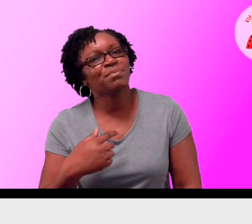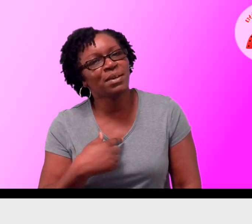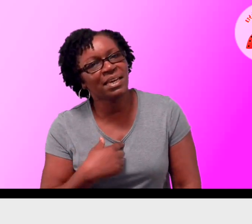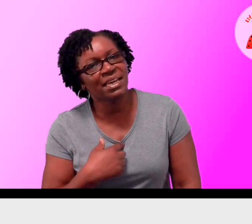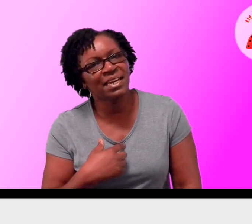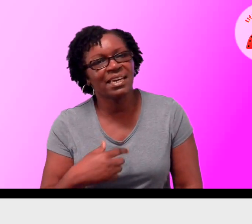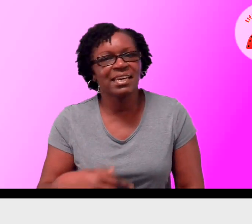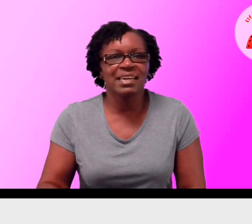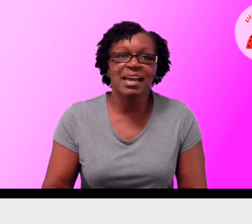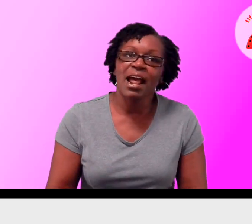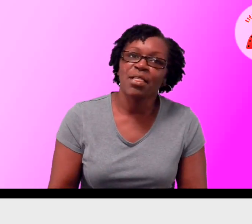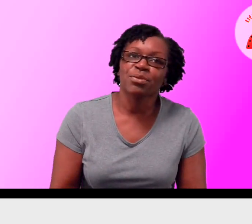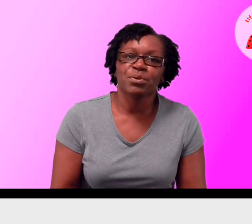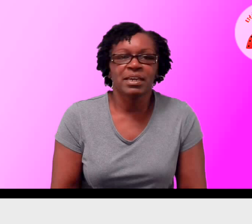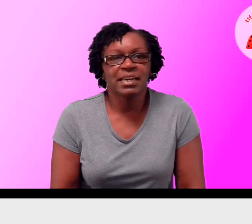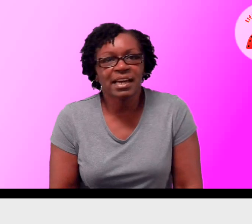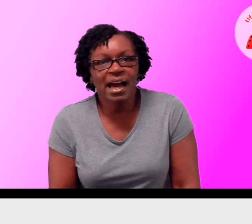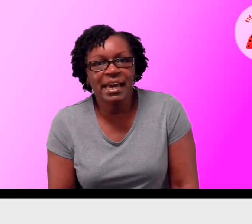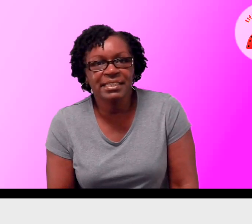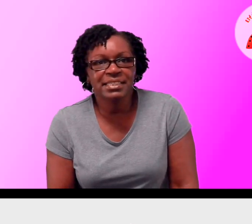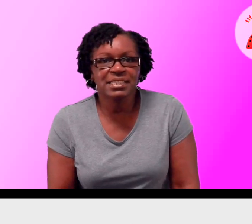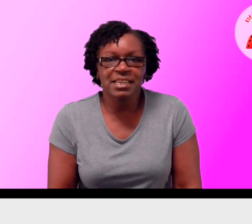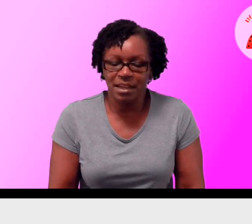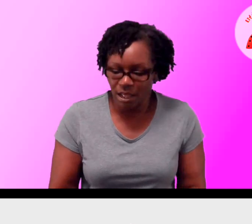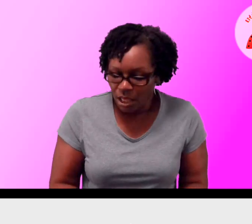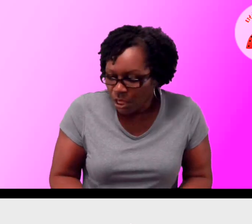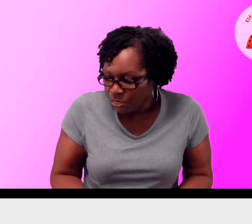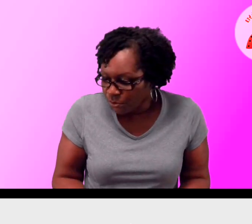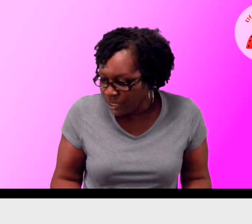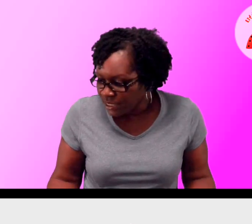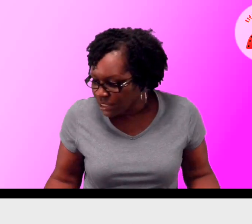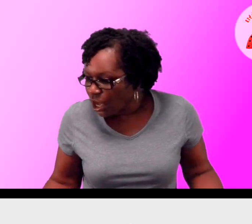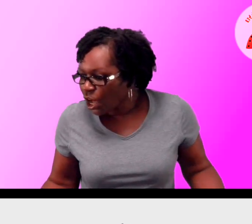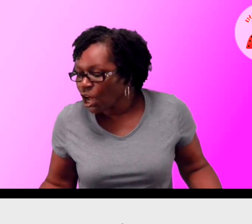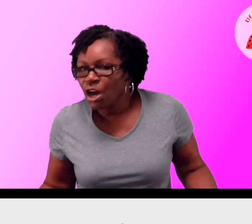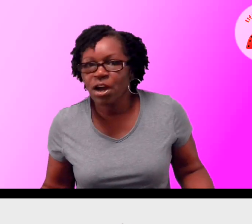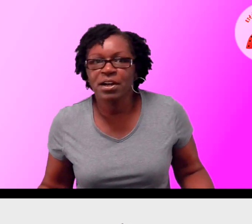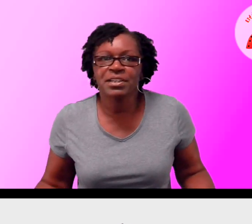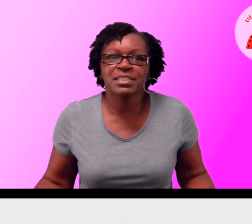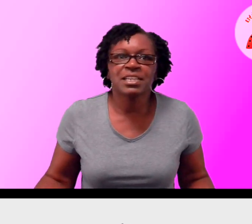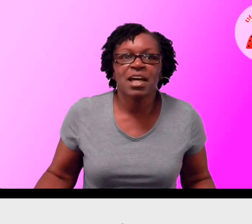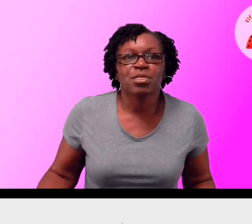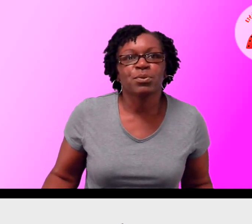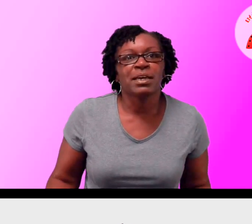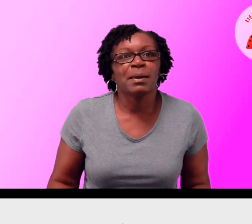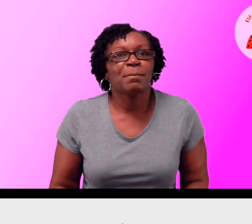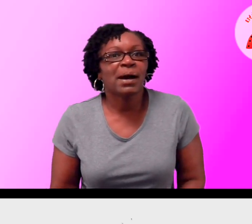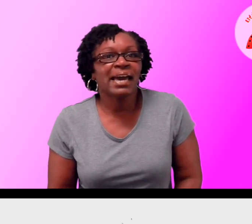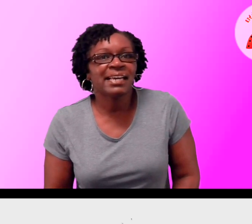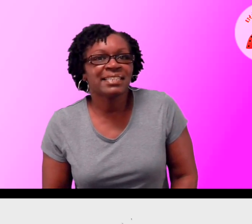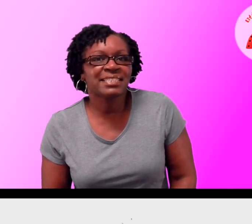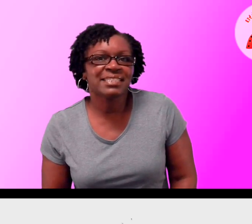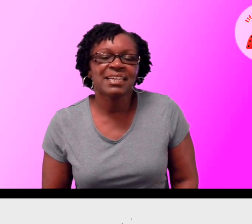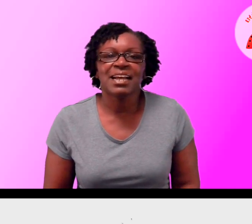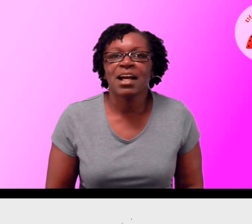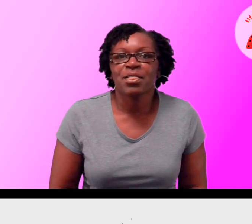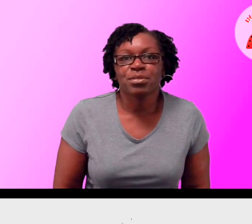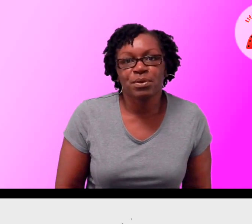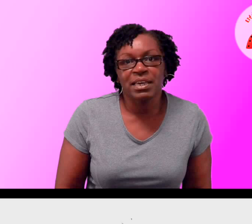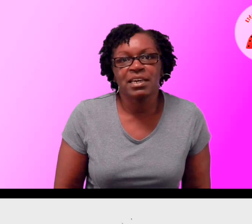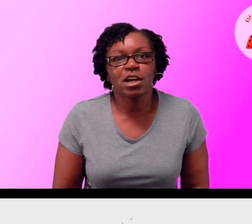with me. Three kites, three stars, three bikes,